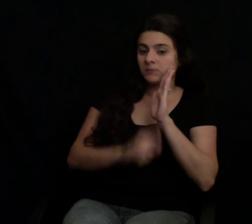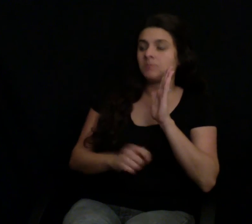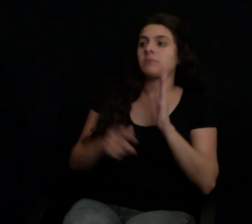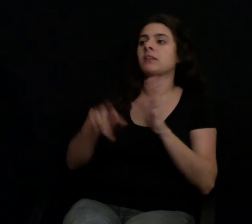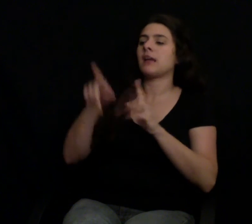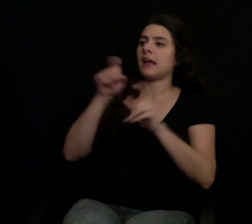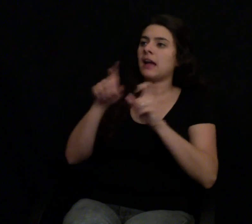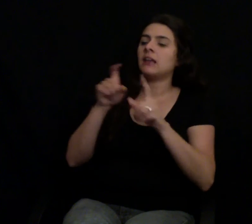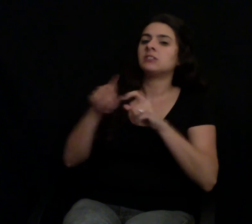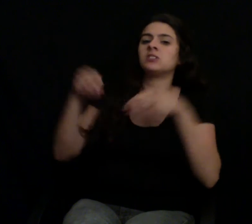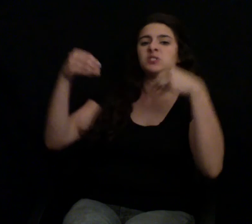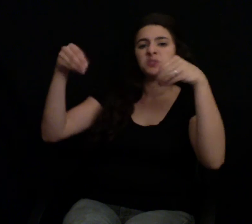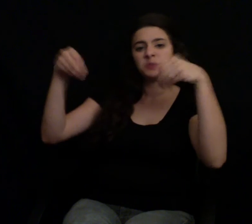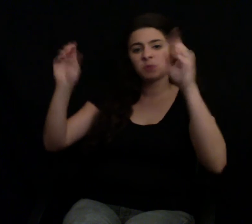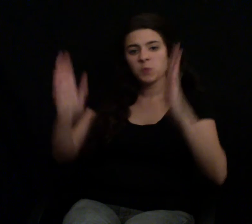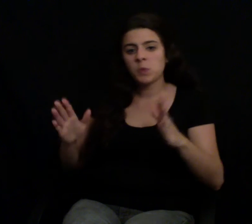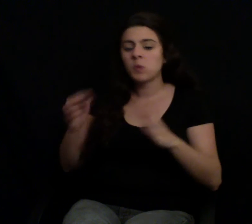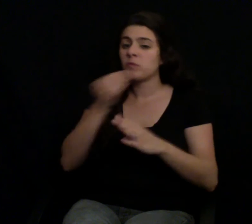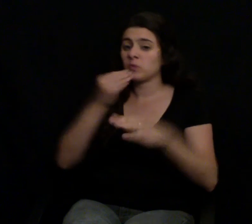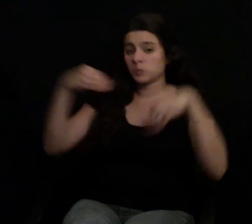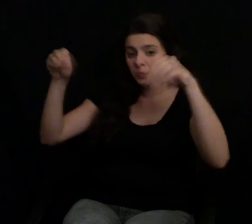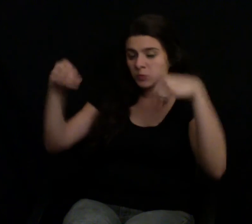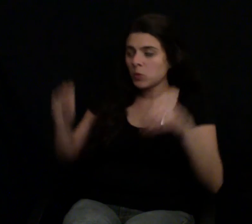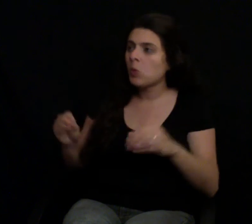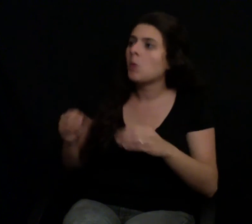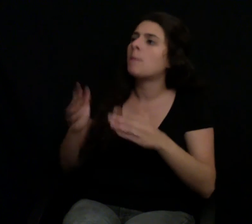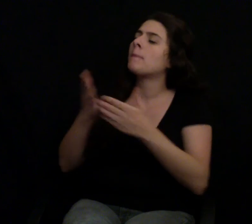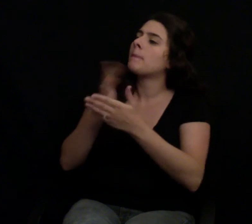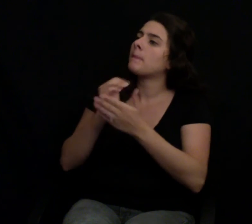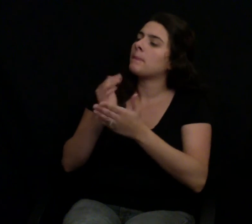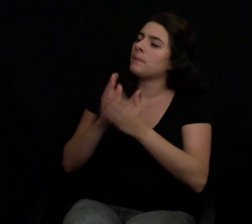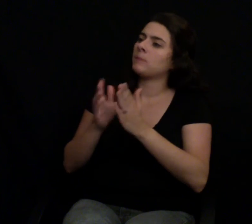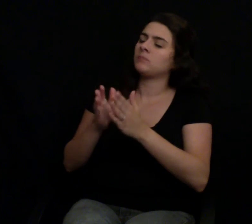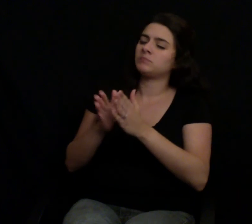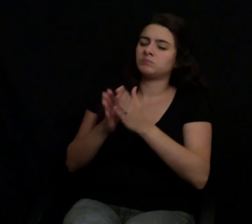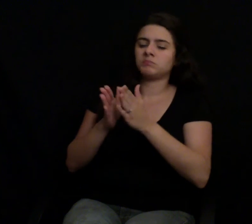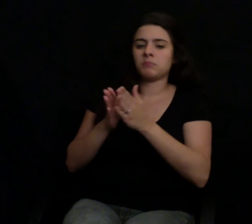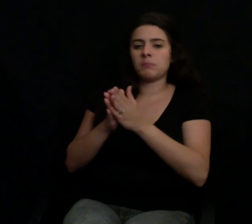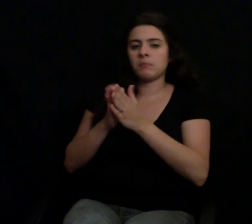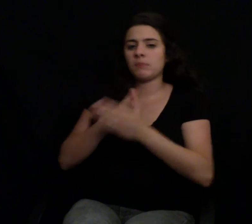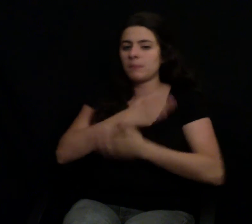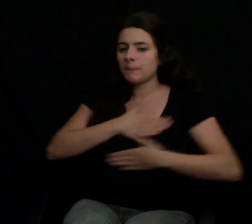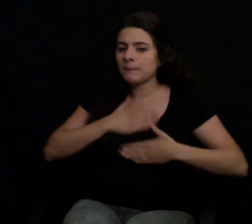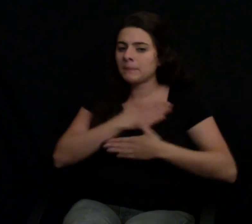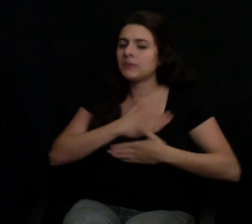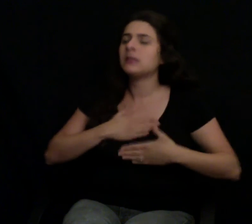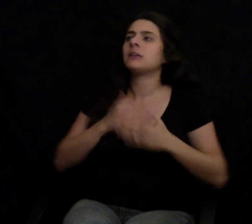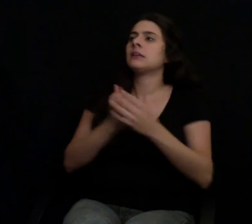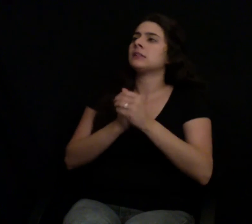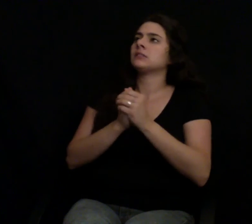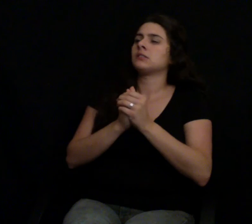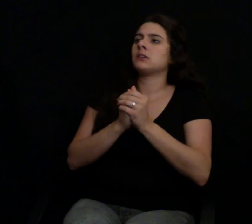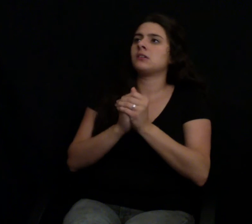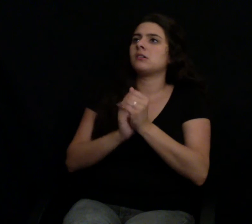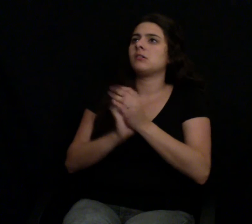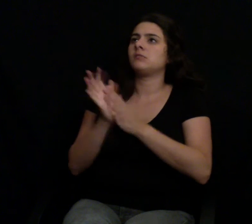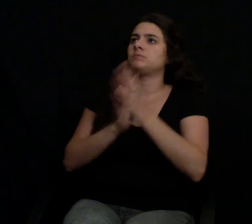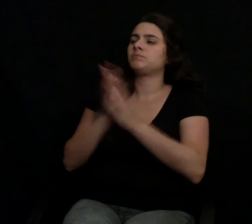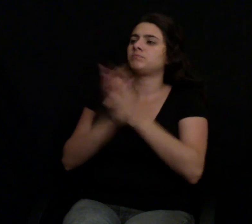farmers, and asking them to put better chicken on the shelf. And they can sign up at better-chicken.org. You know, we sit down three times